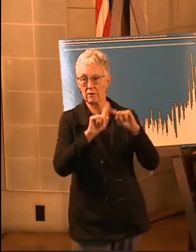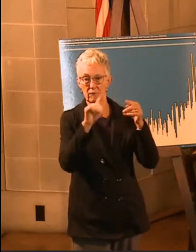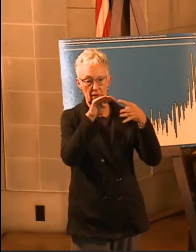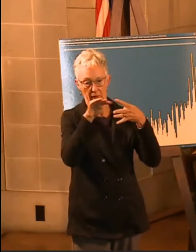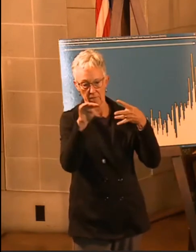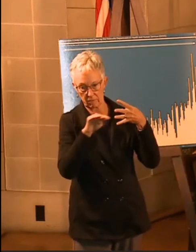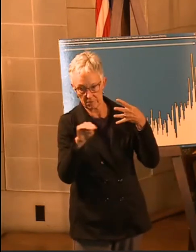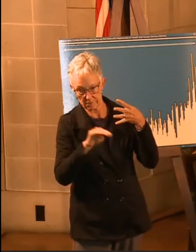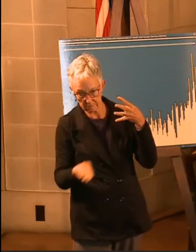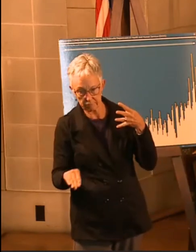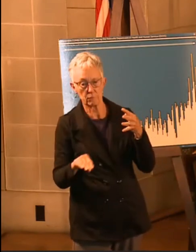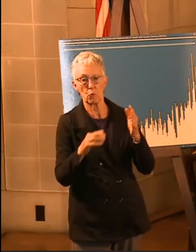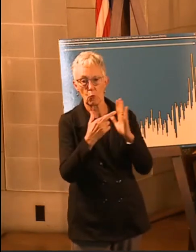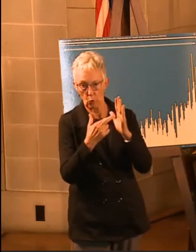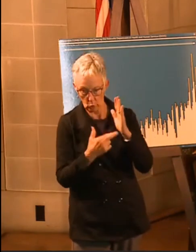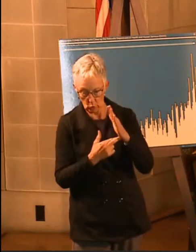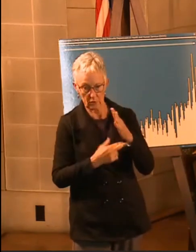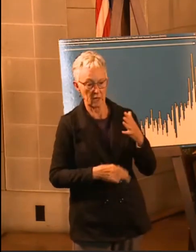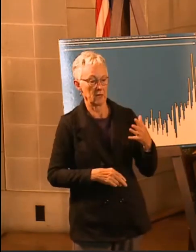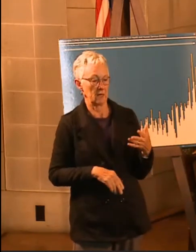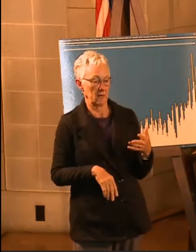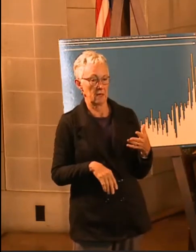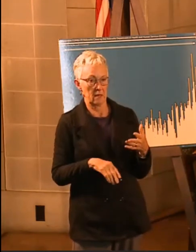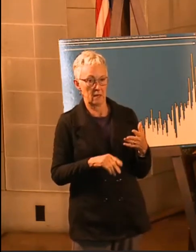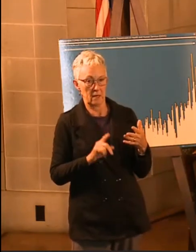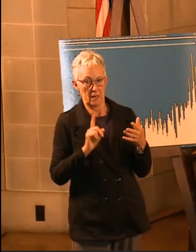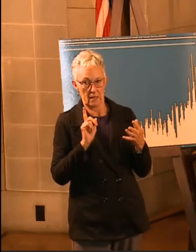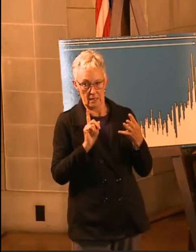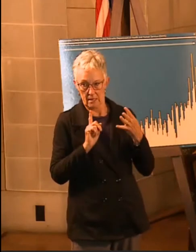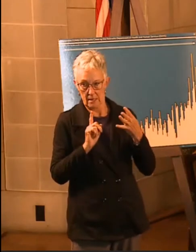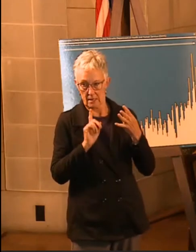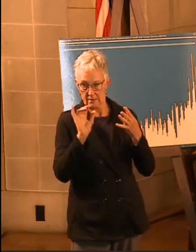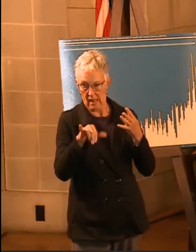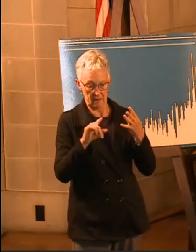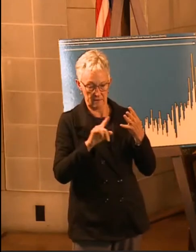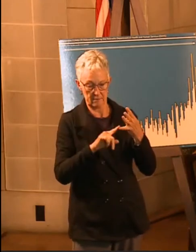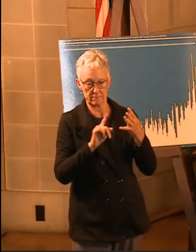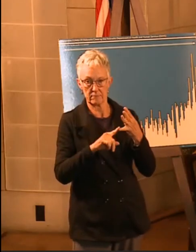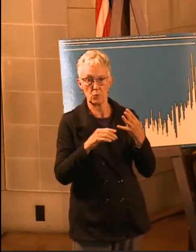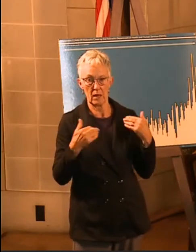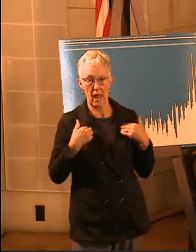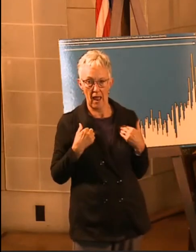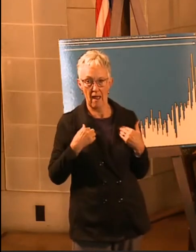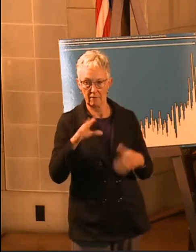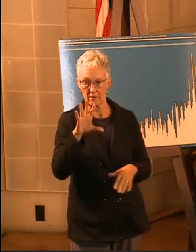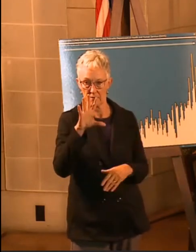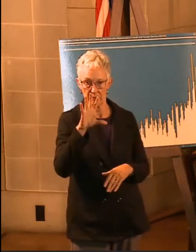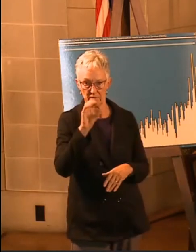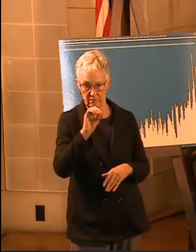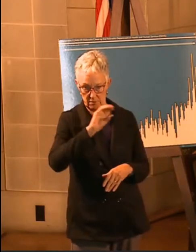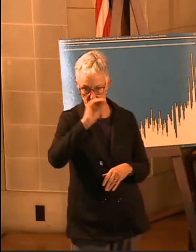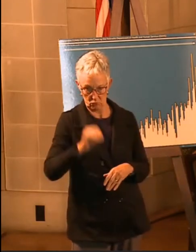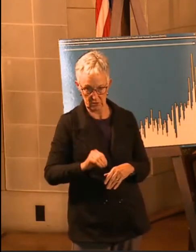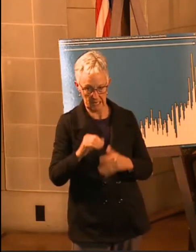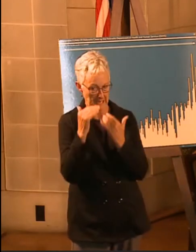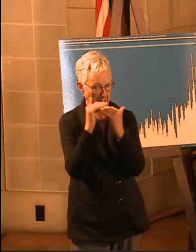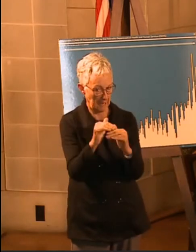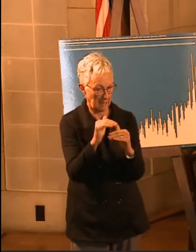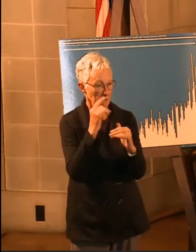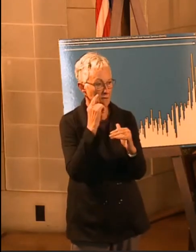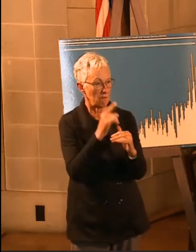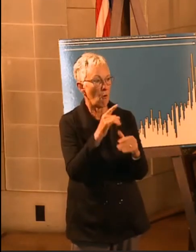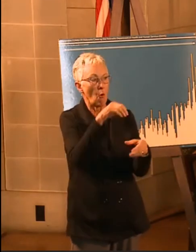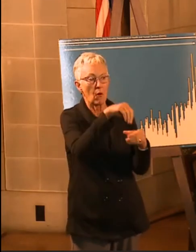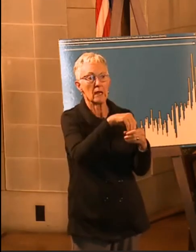had a 50% limitation on indoor venues. In this phase, we've had a 75% limitation on indoor